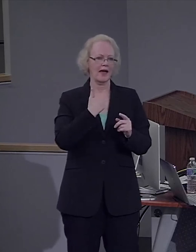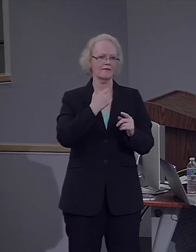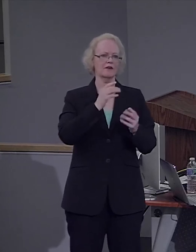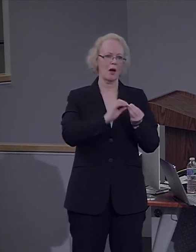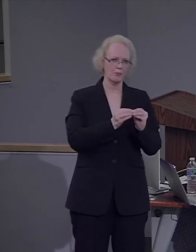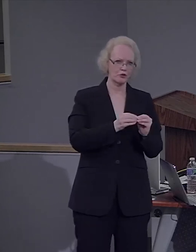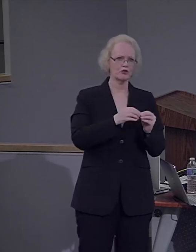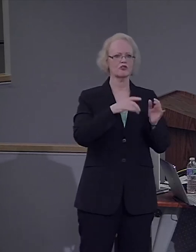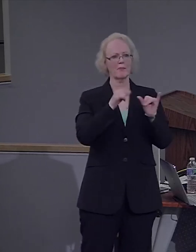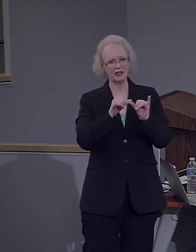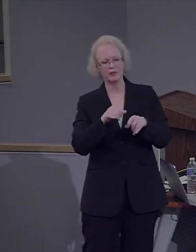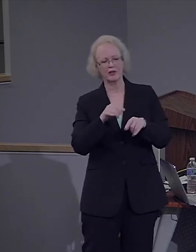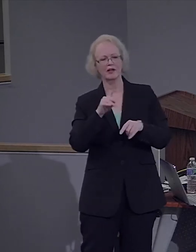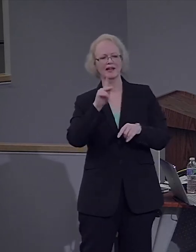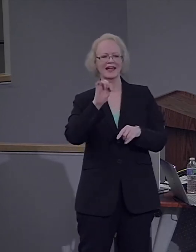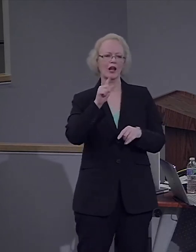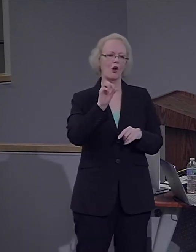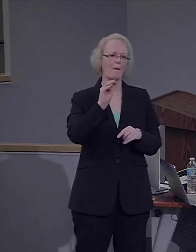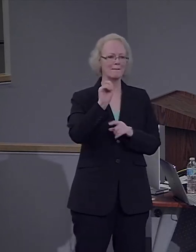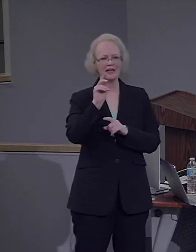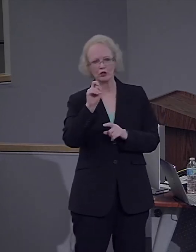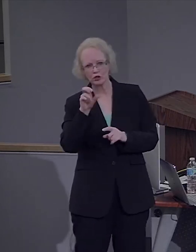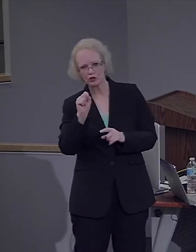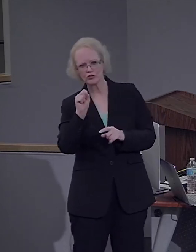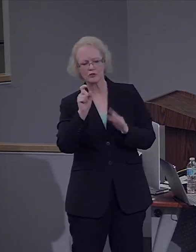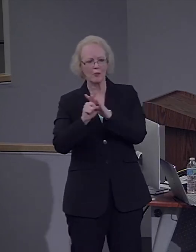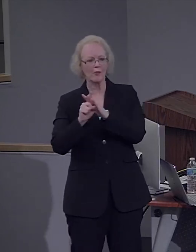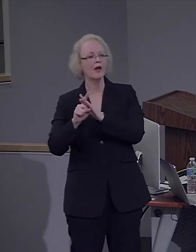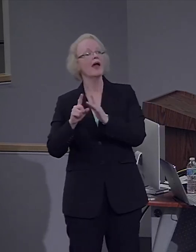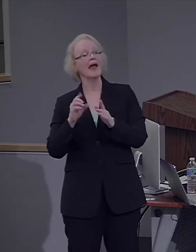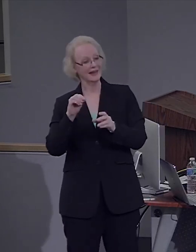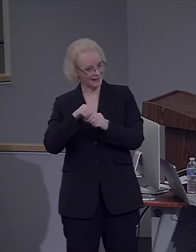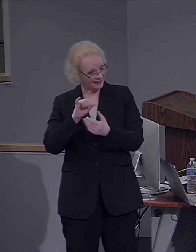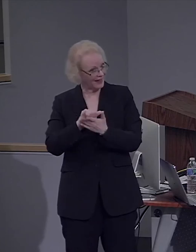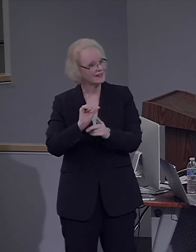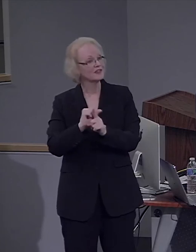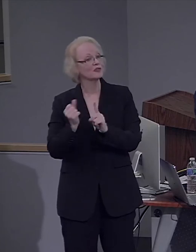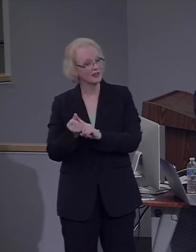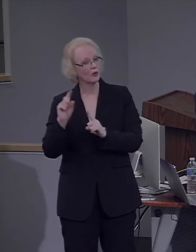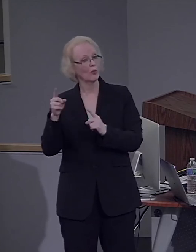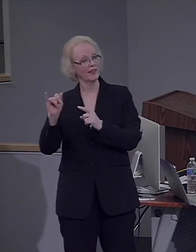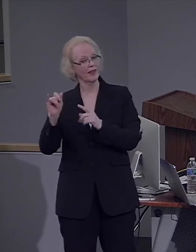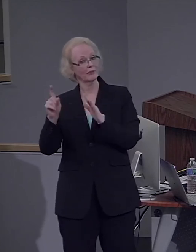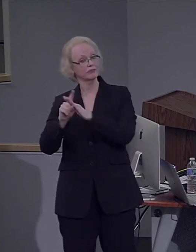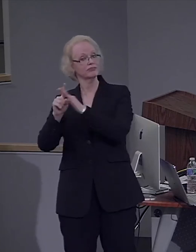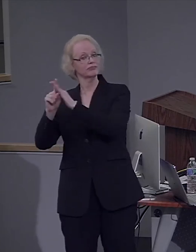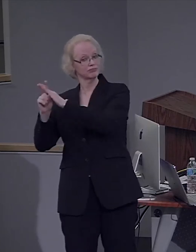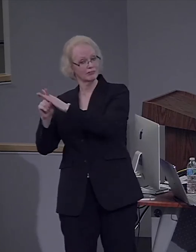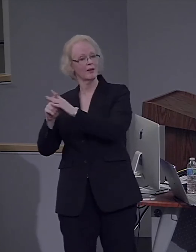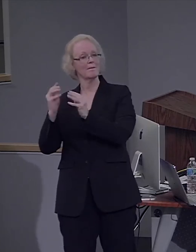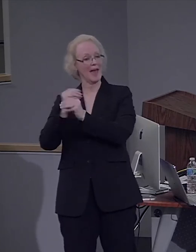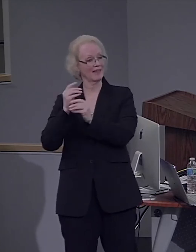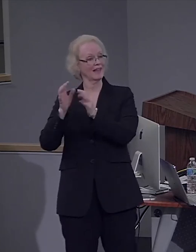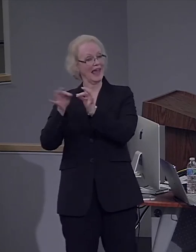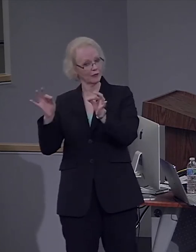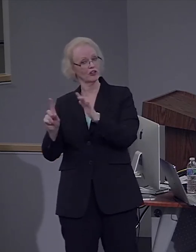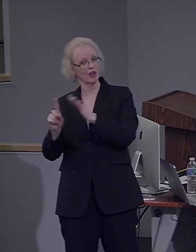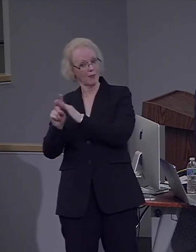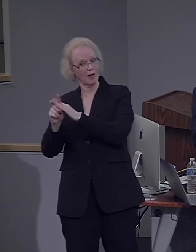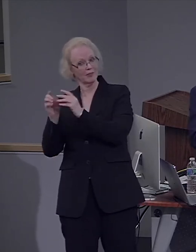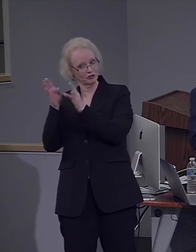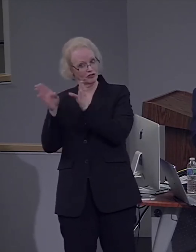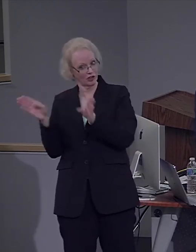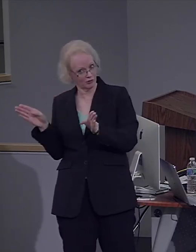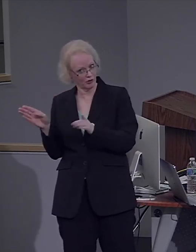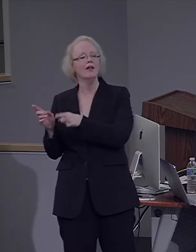kilometers, these sort of things, you activate the mass network. So, it's there in natural language in as much as you